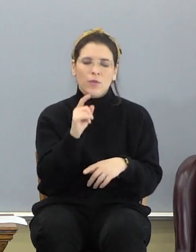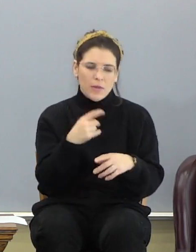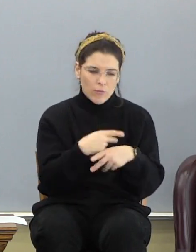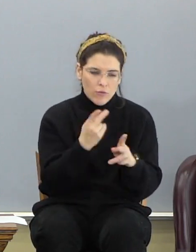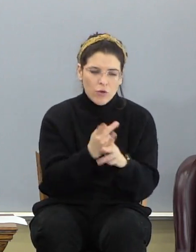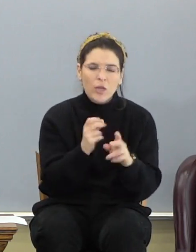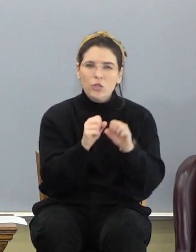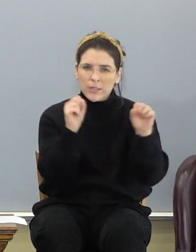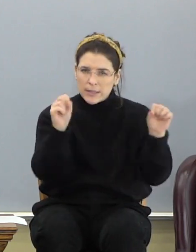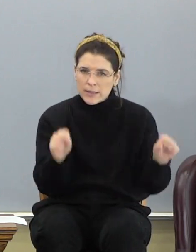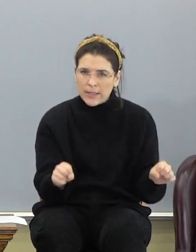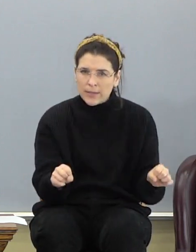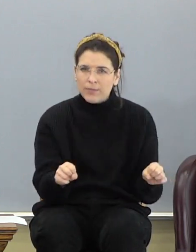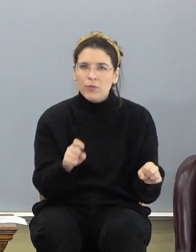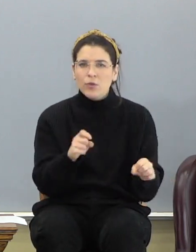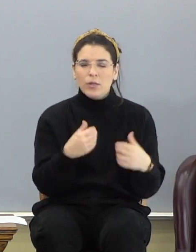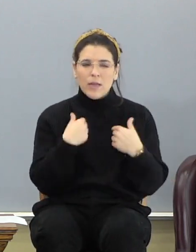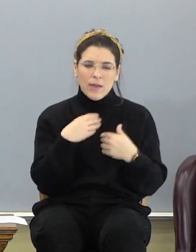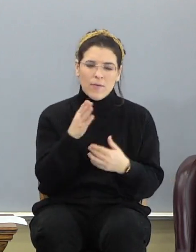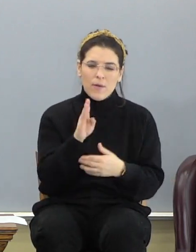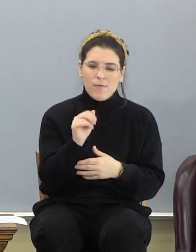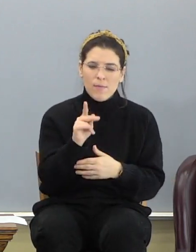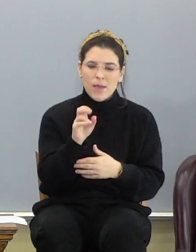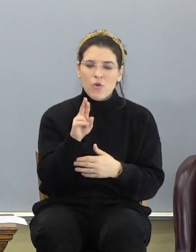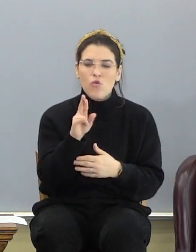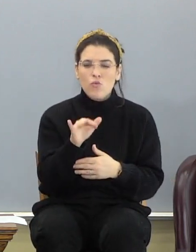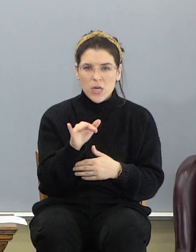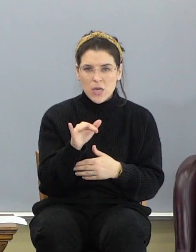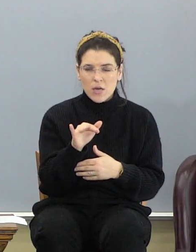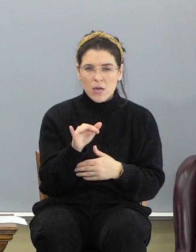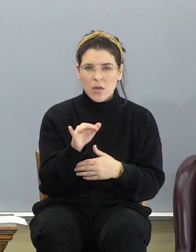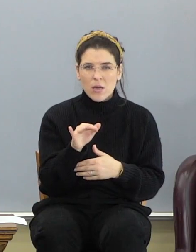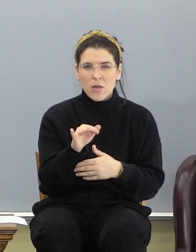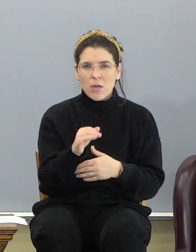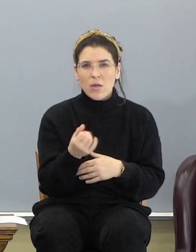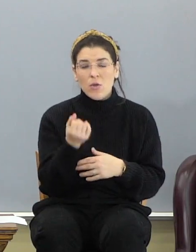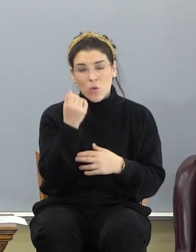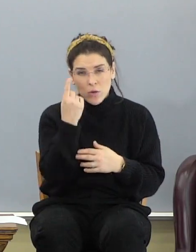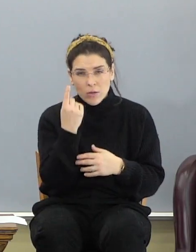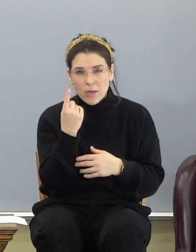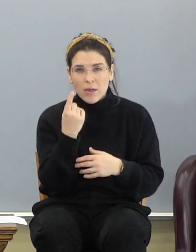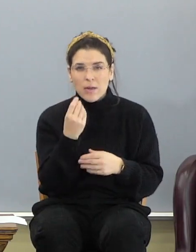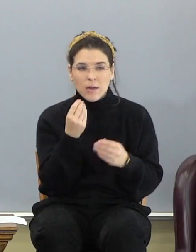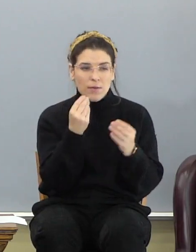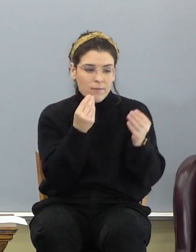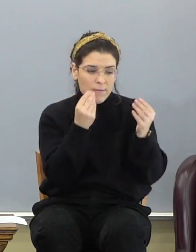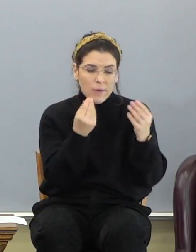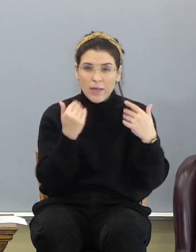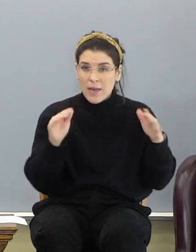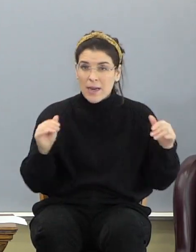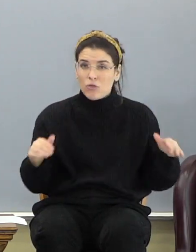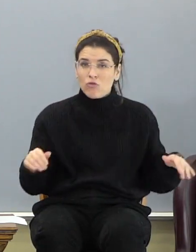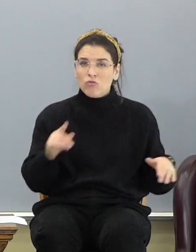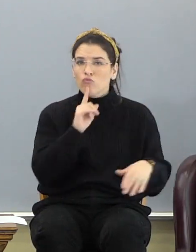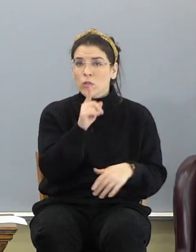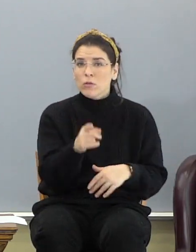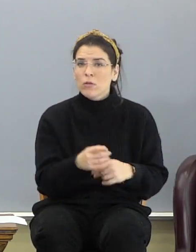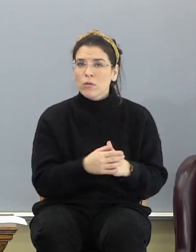a production system. You've got to have a bakery. You understand, feeding angels is real.